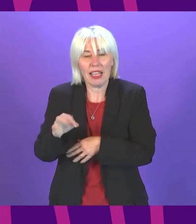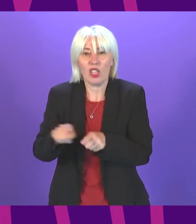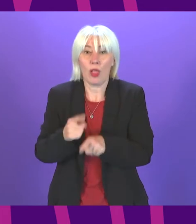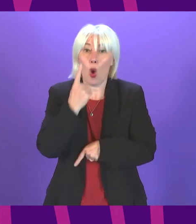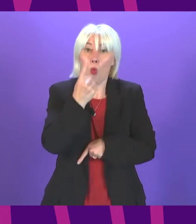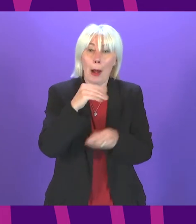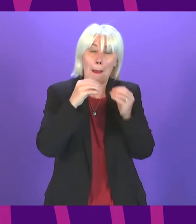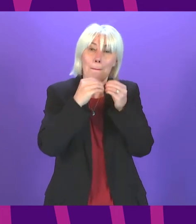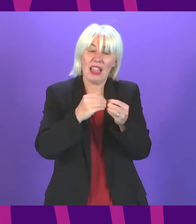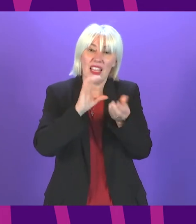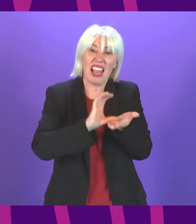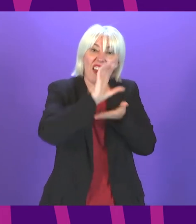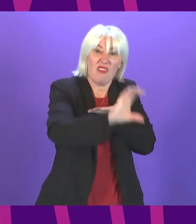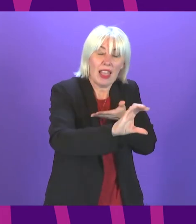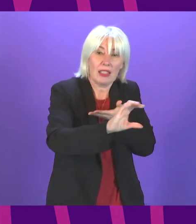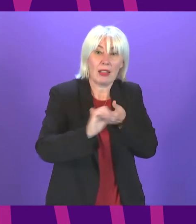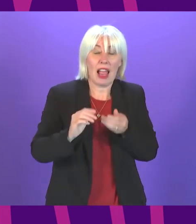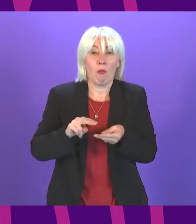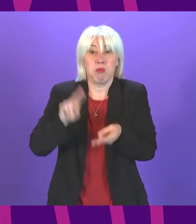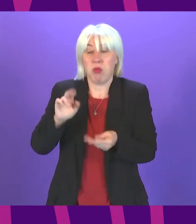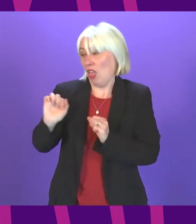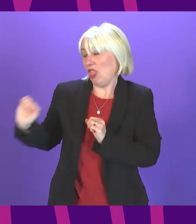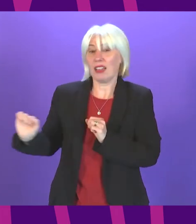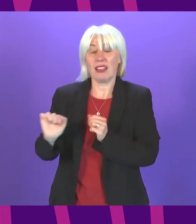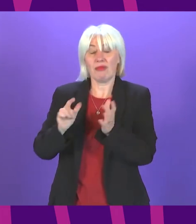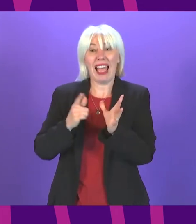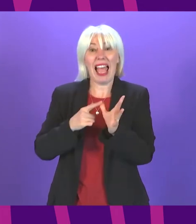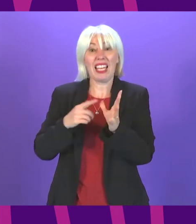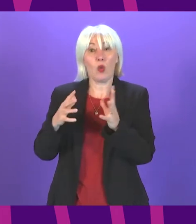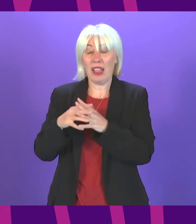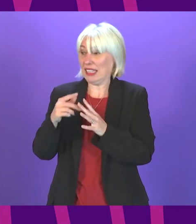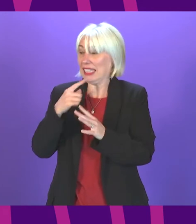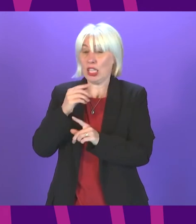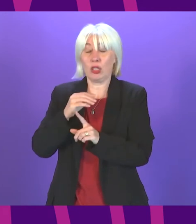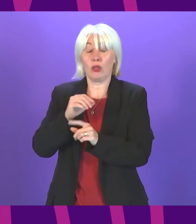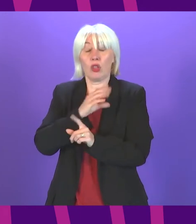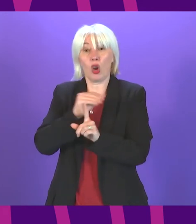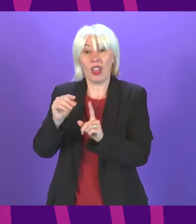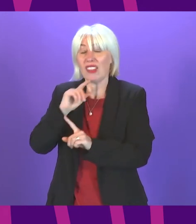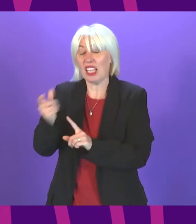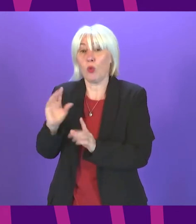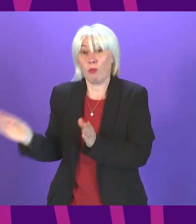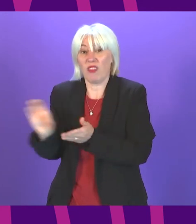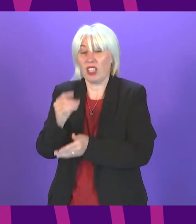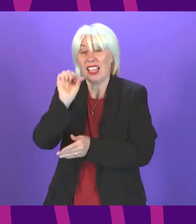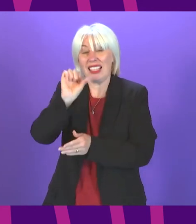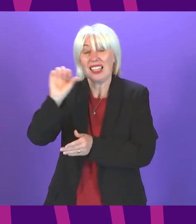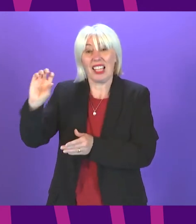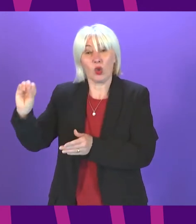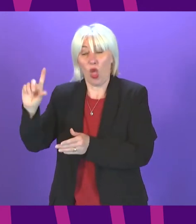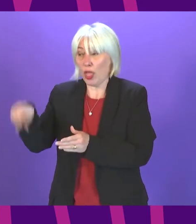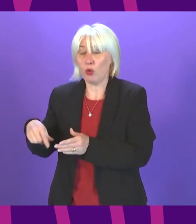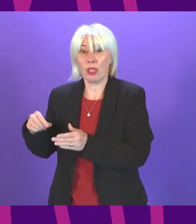1 billion investment is higher than the £600 million investment that Annie Wells says that the Tories will commit to NHS recovery Annie Wells